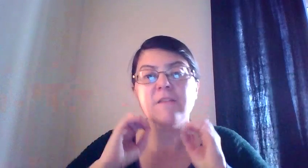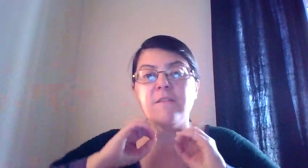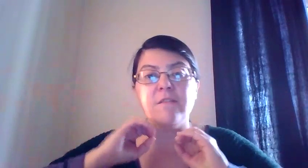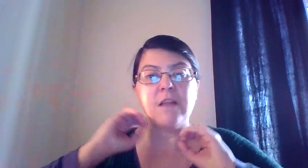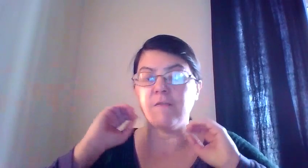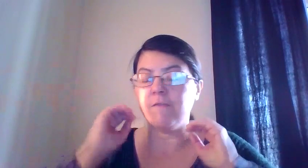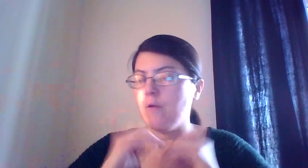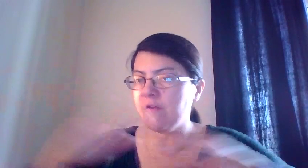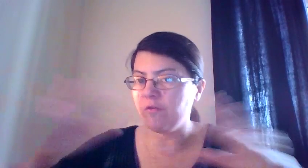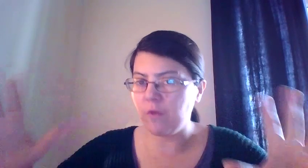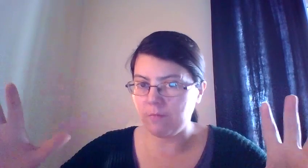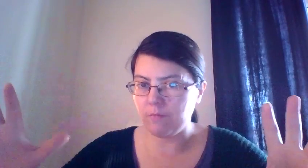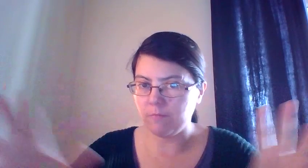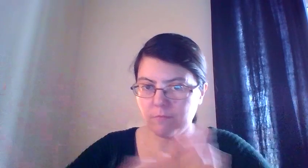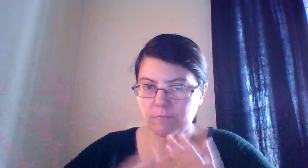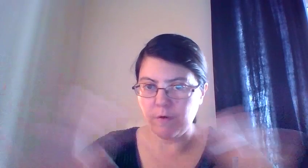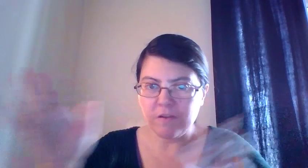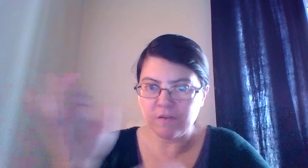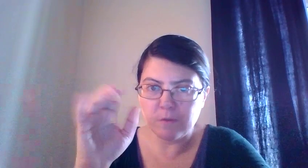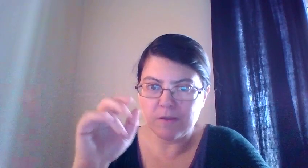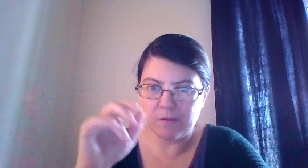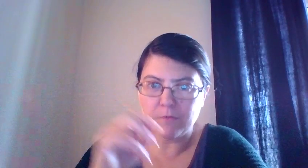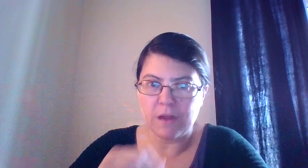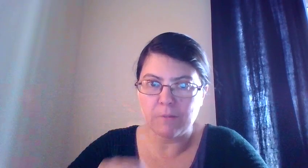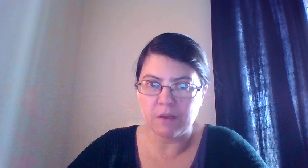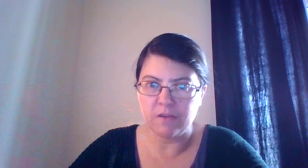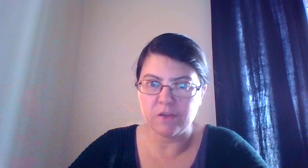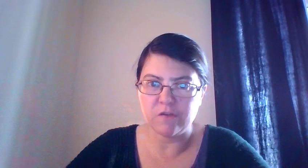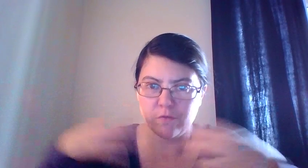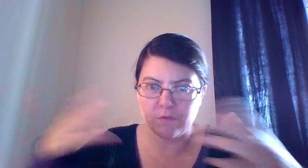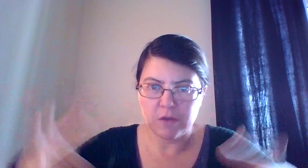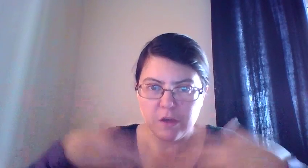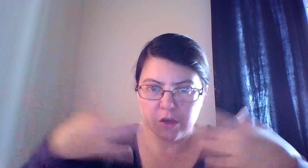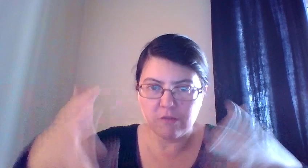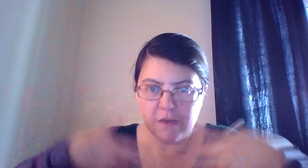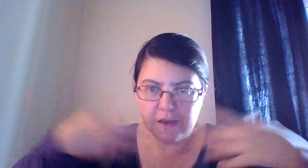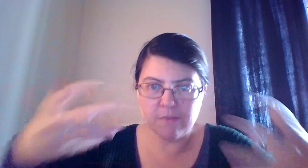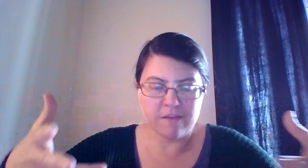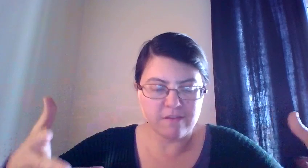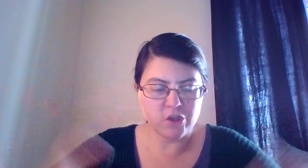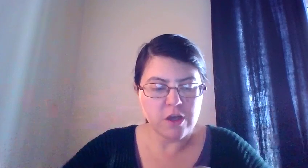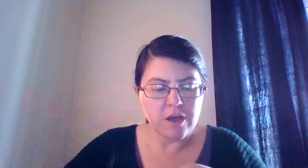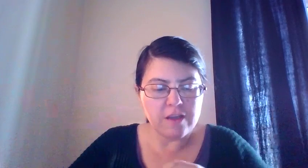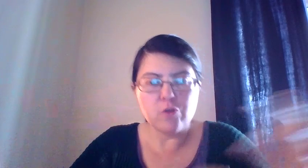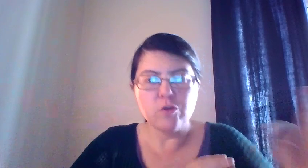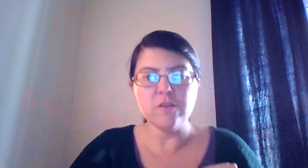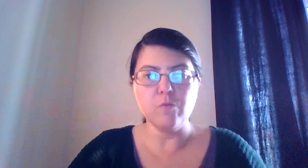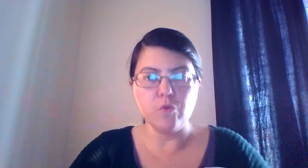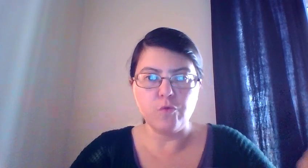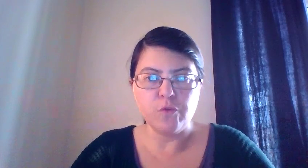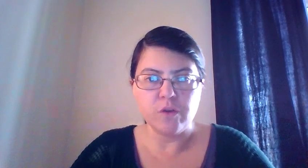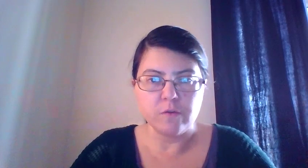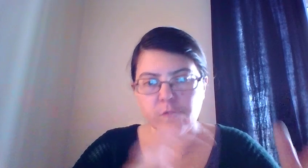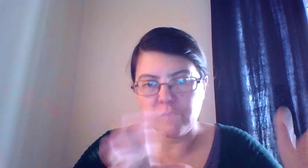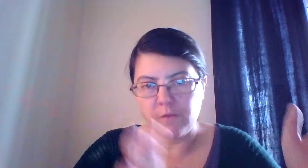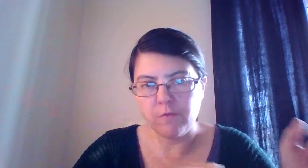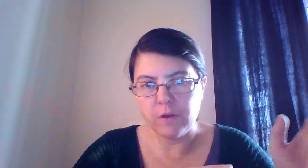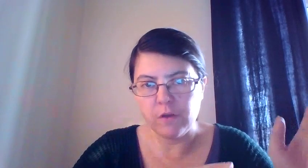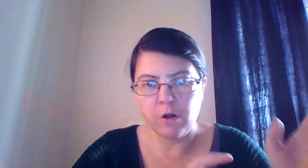this is like very extreme, very extreme example that I'm giving just to convey the message. And then you need to move, for some of you, not all,